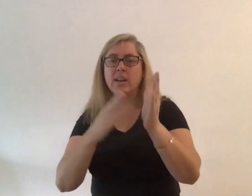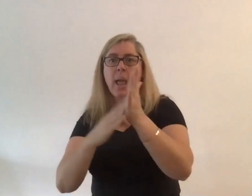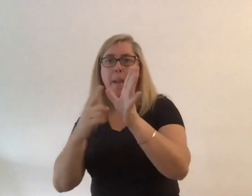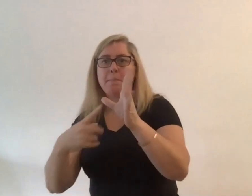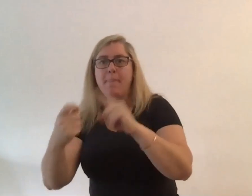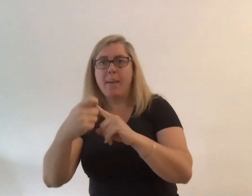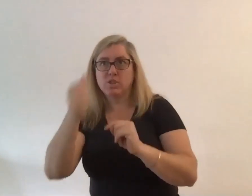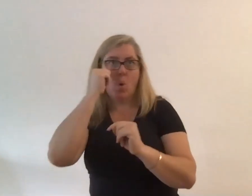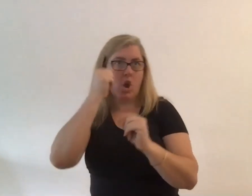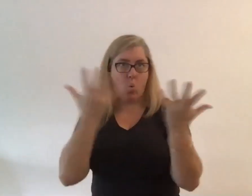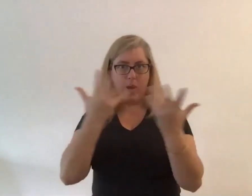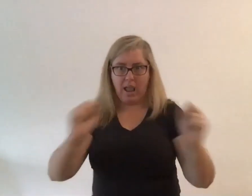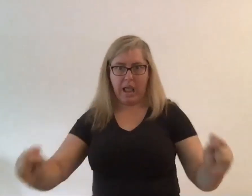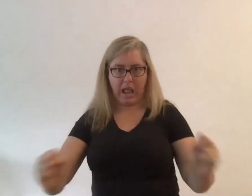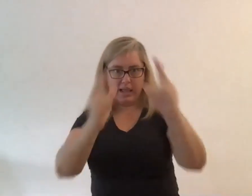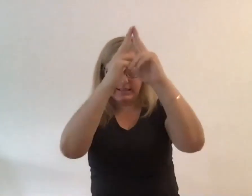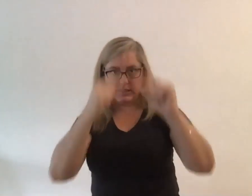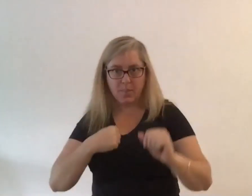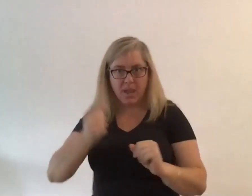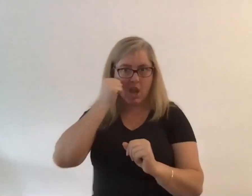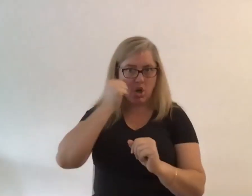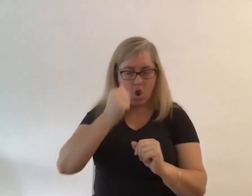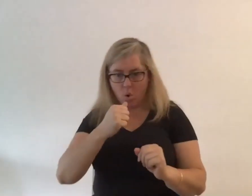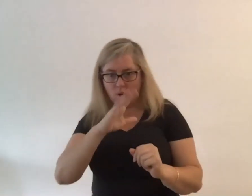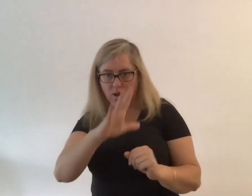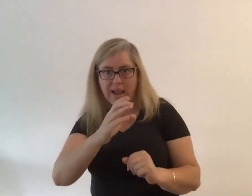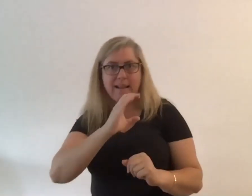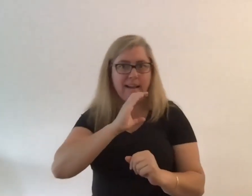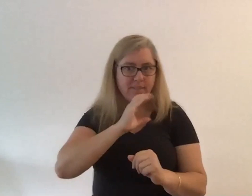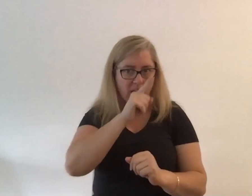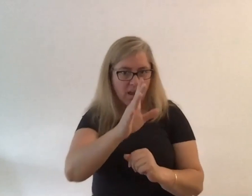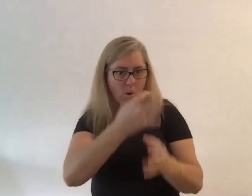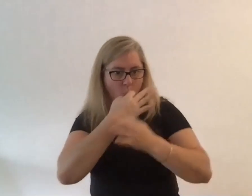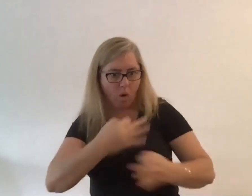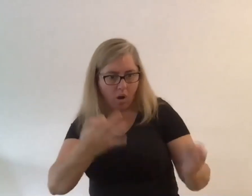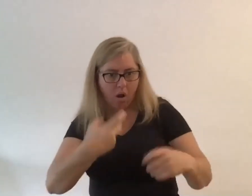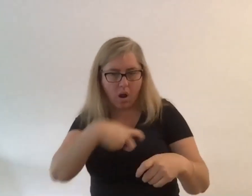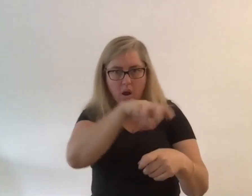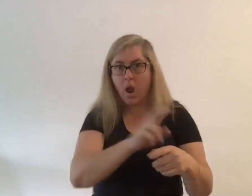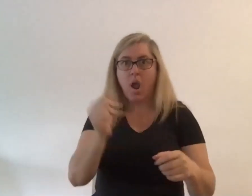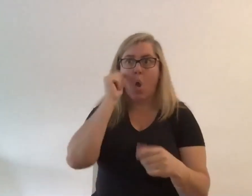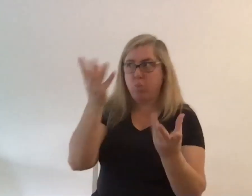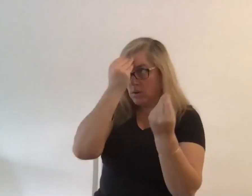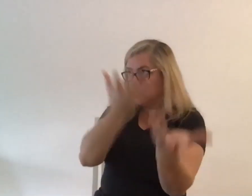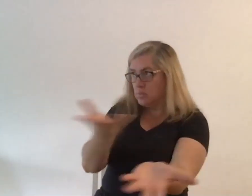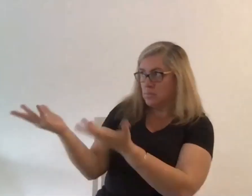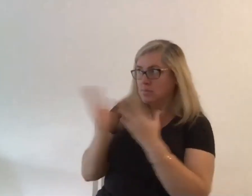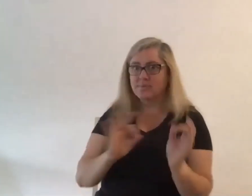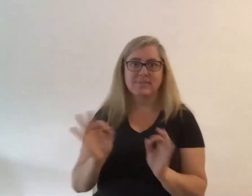all my little secret quiet cafes are and you know i'm not going to give them away but there's quite a few around flinders street